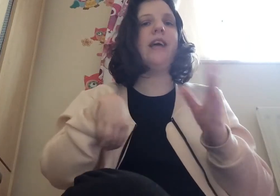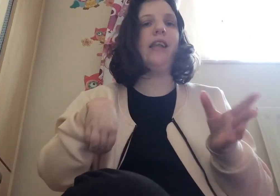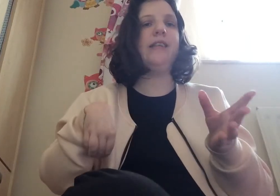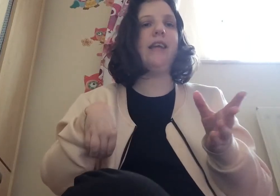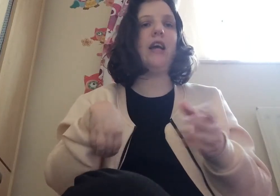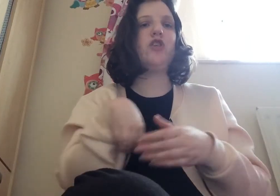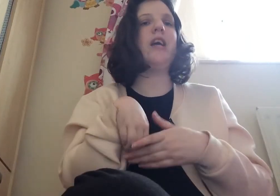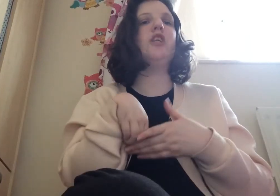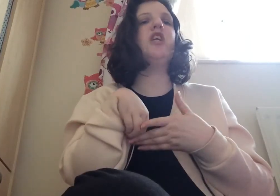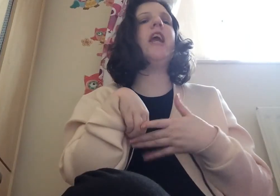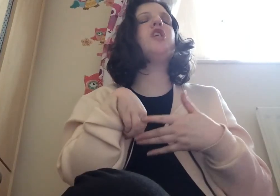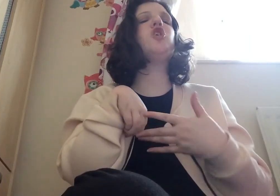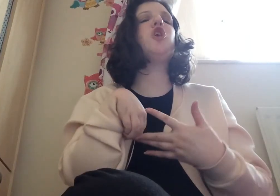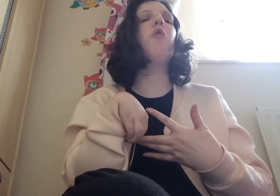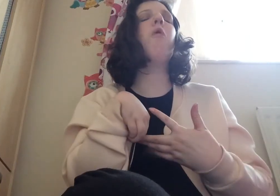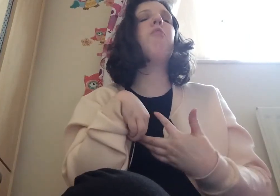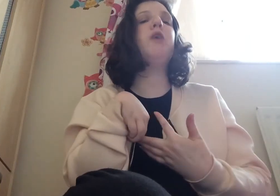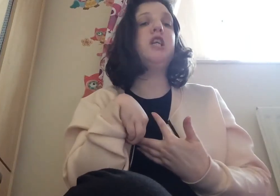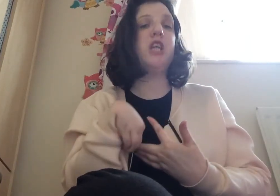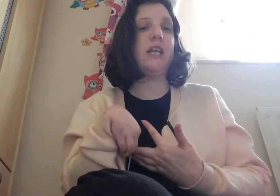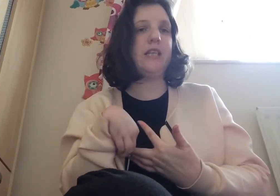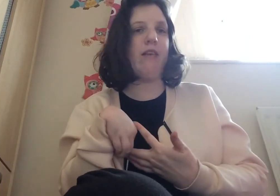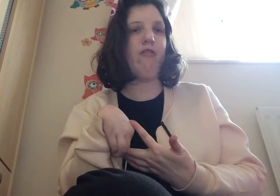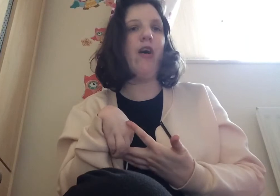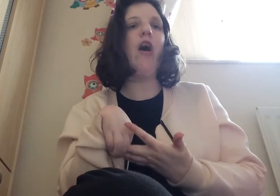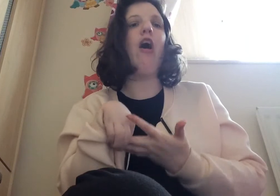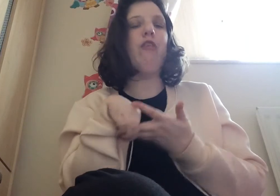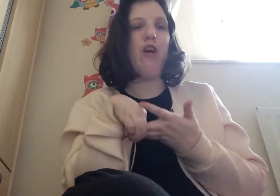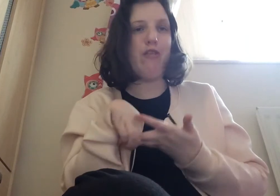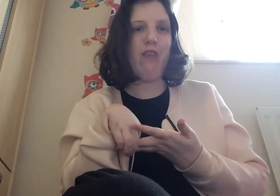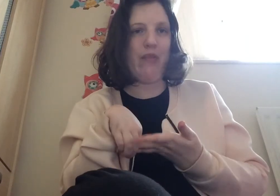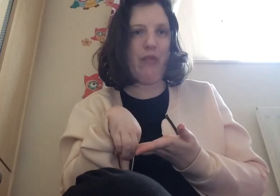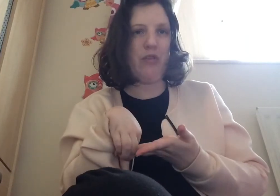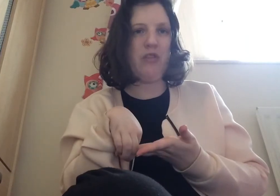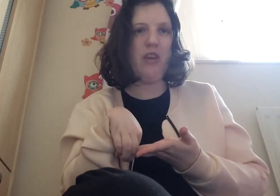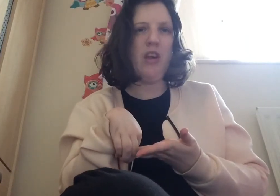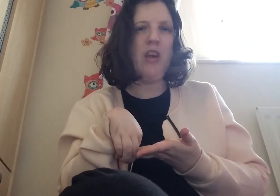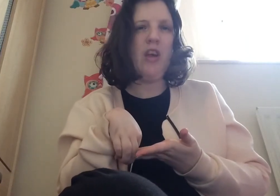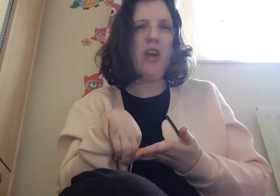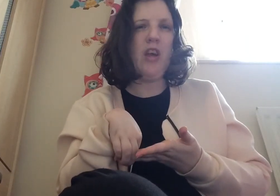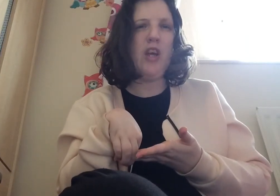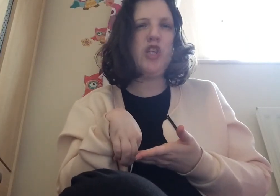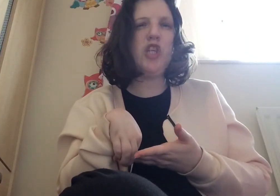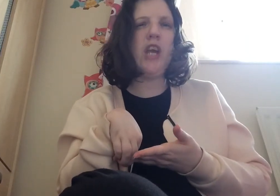talented actress and she is so appreciative of her fans she